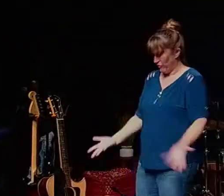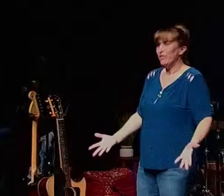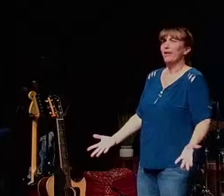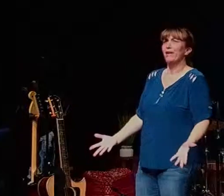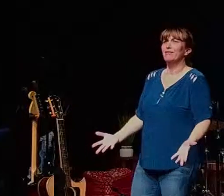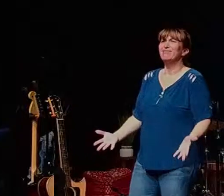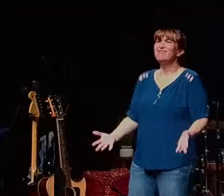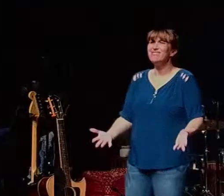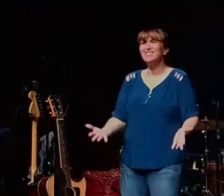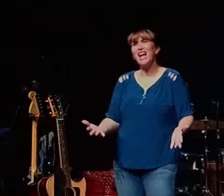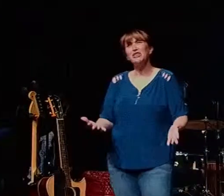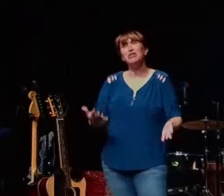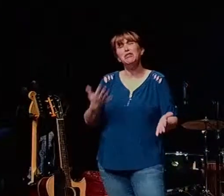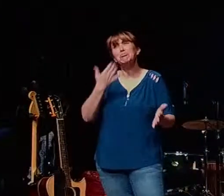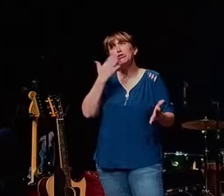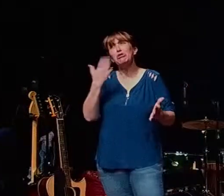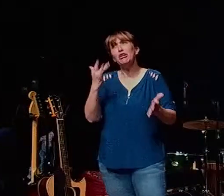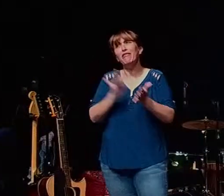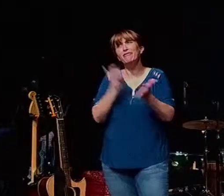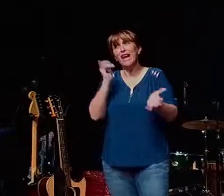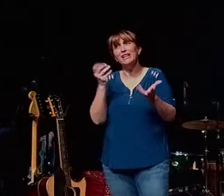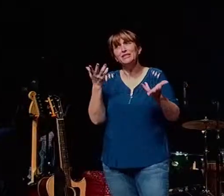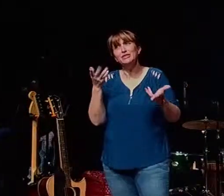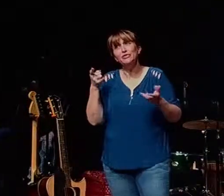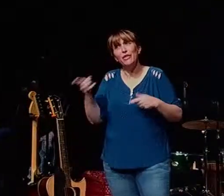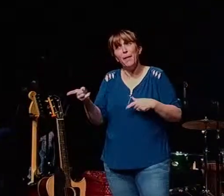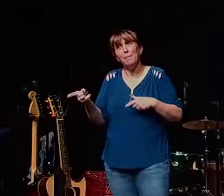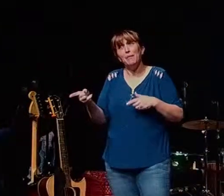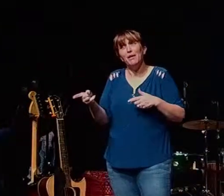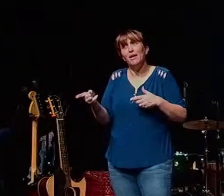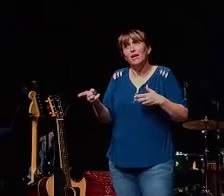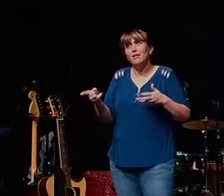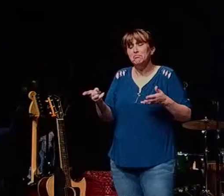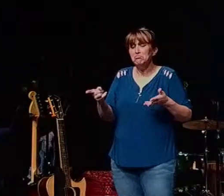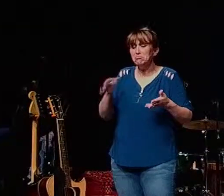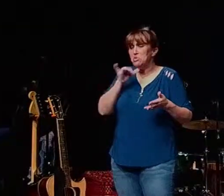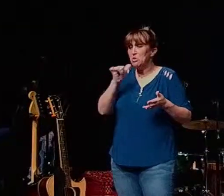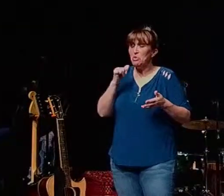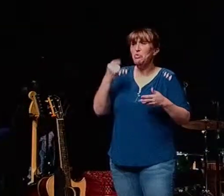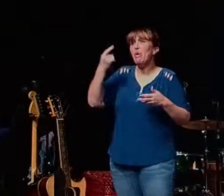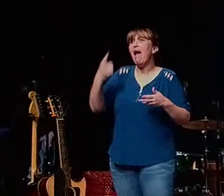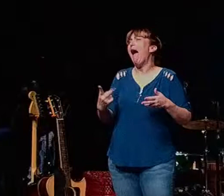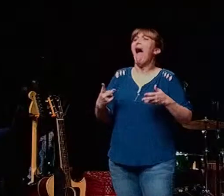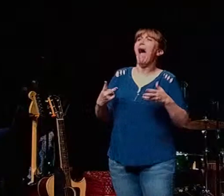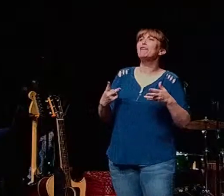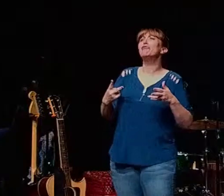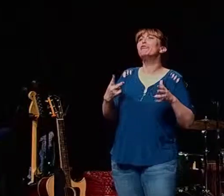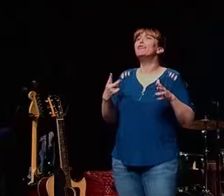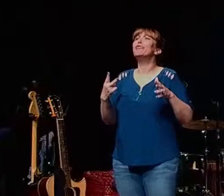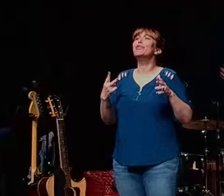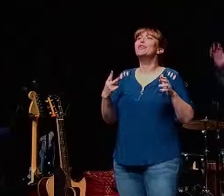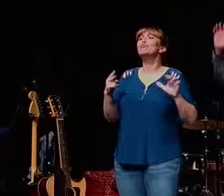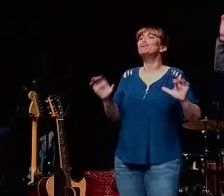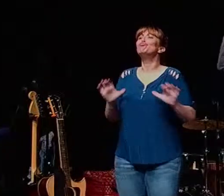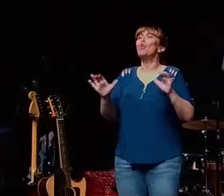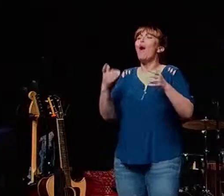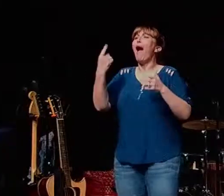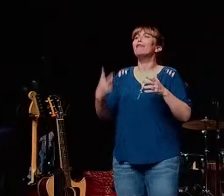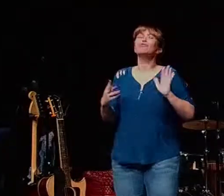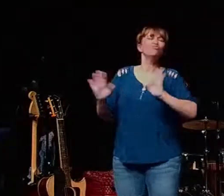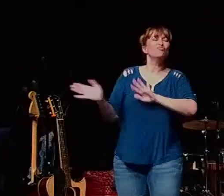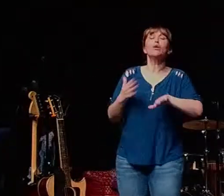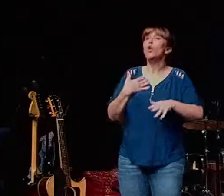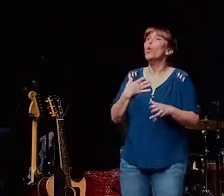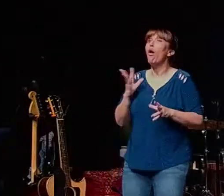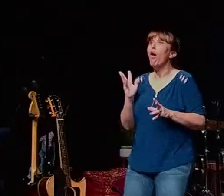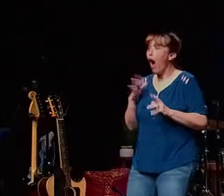actually a great great advantage to have right because you're you don't do half measures when you're desperate that way you go you know what i'm all